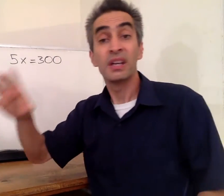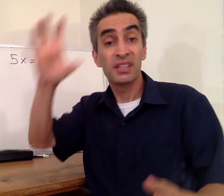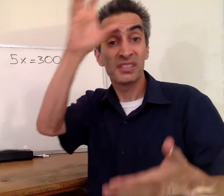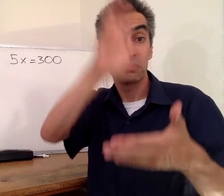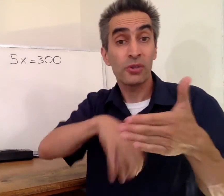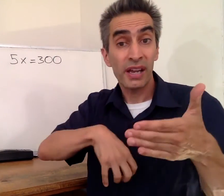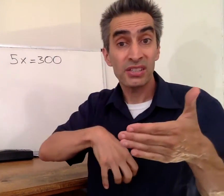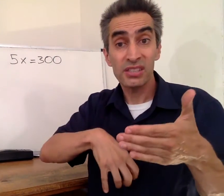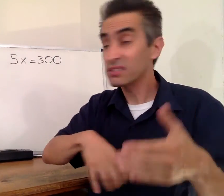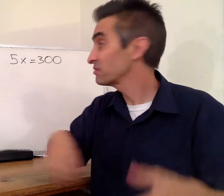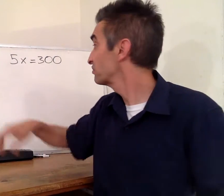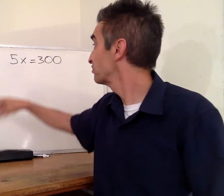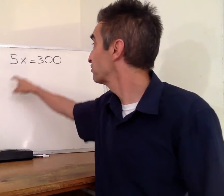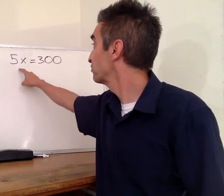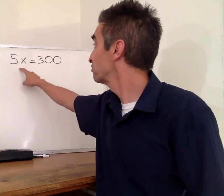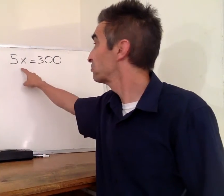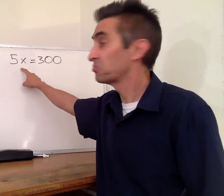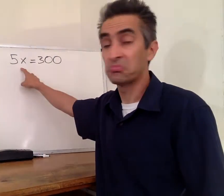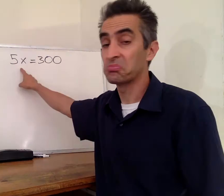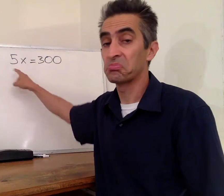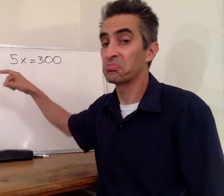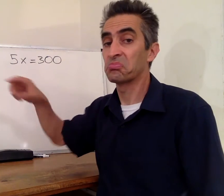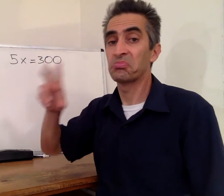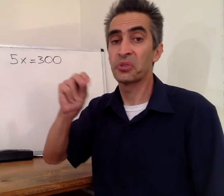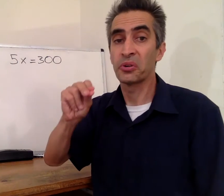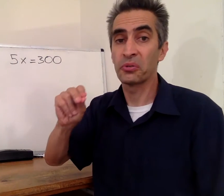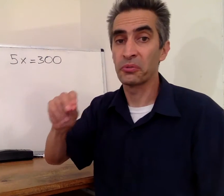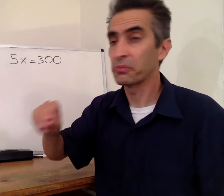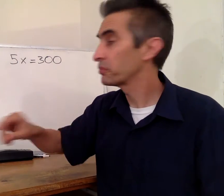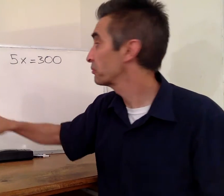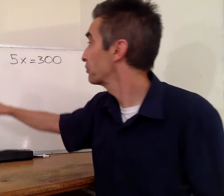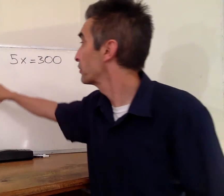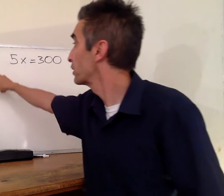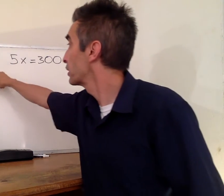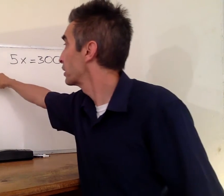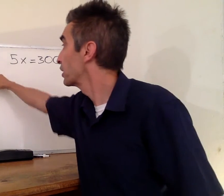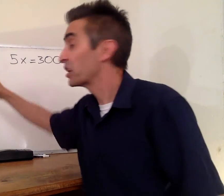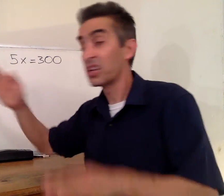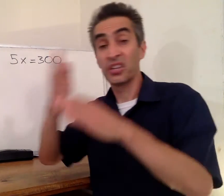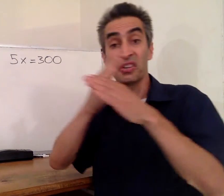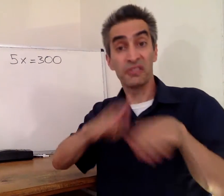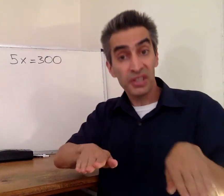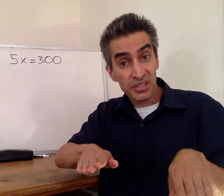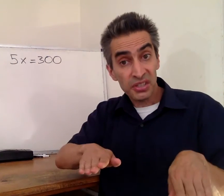Subtraction? No. Division?